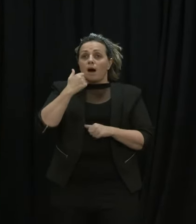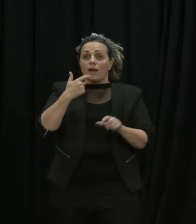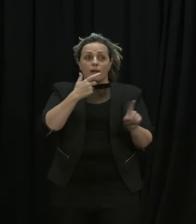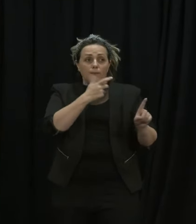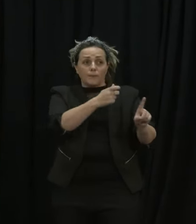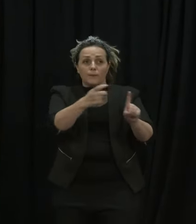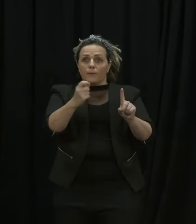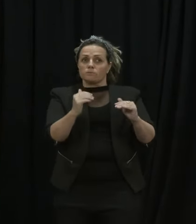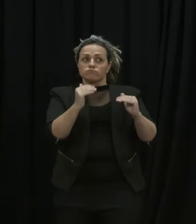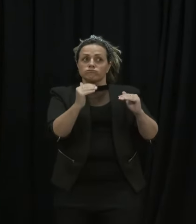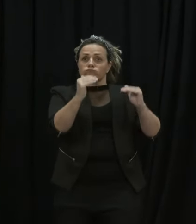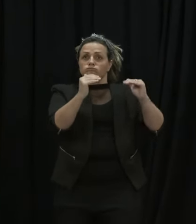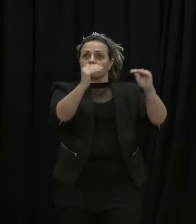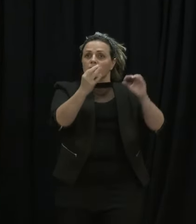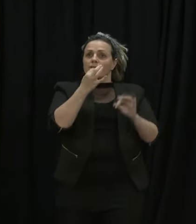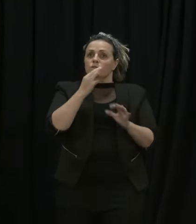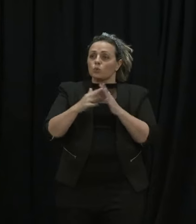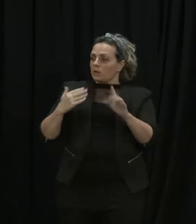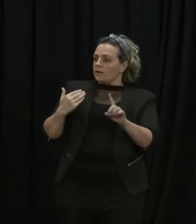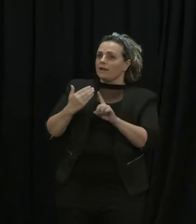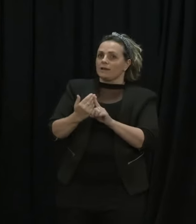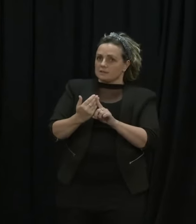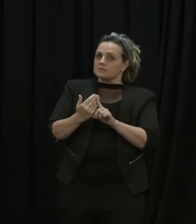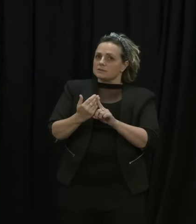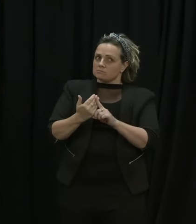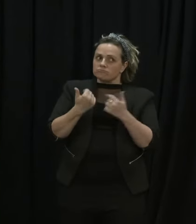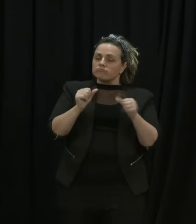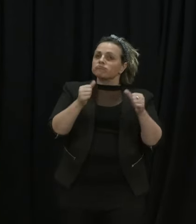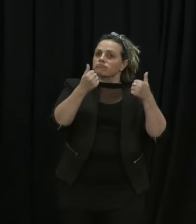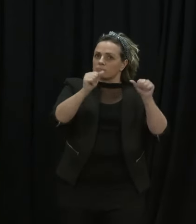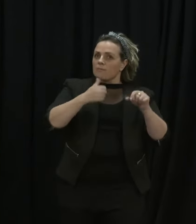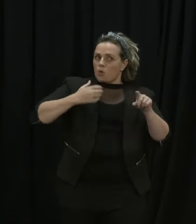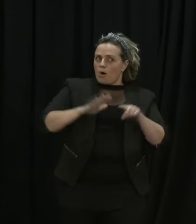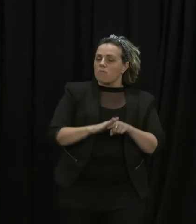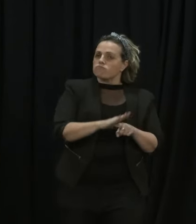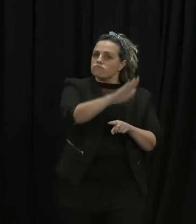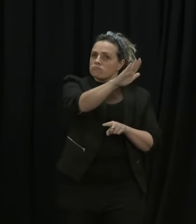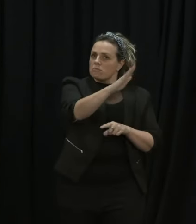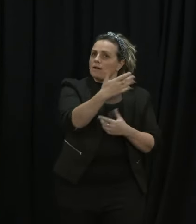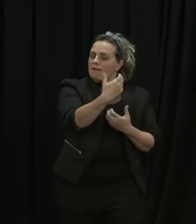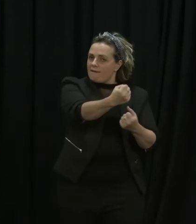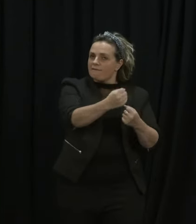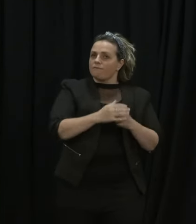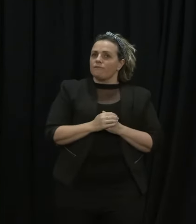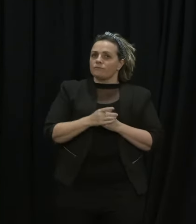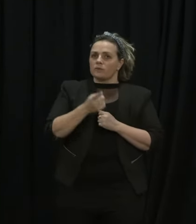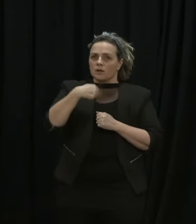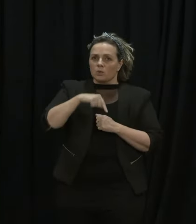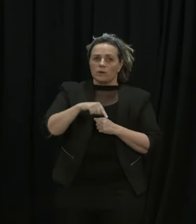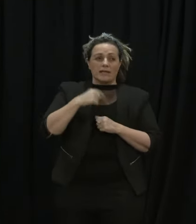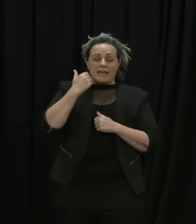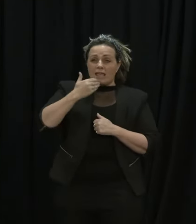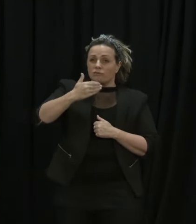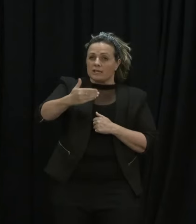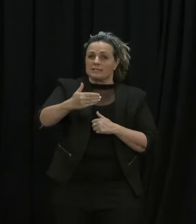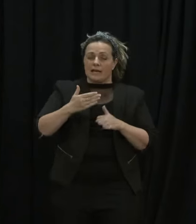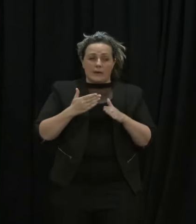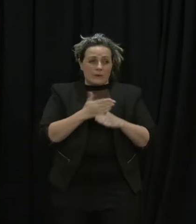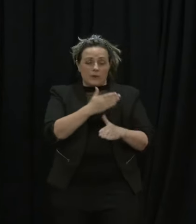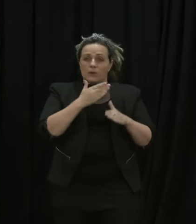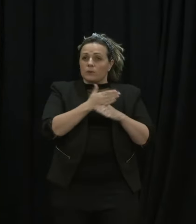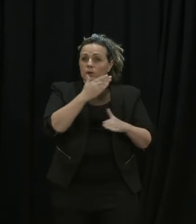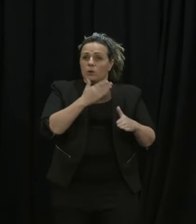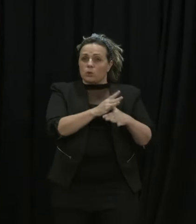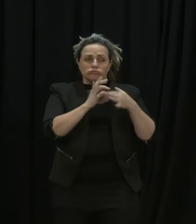over the last few weeks we've come through with significant increases we are working every single day with every